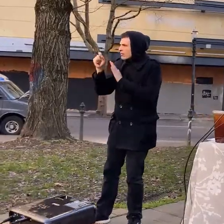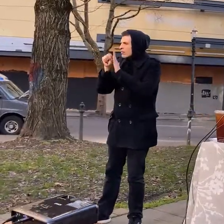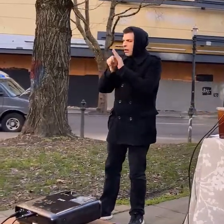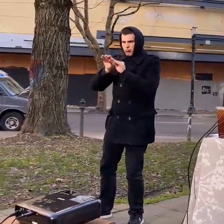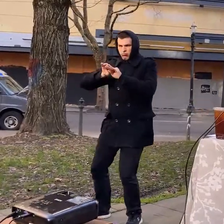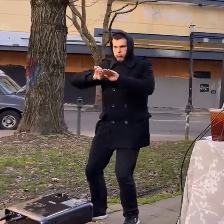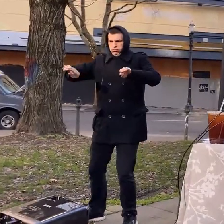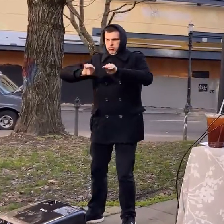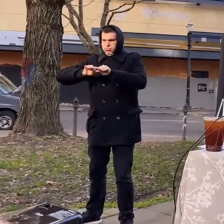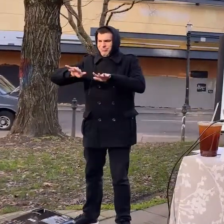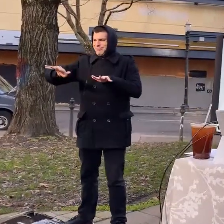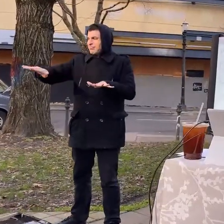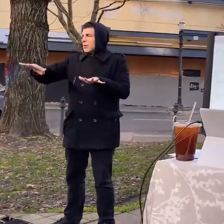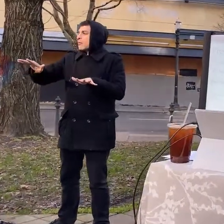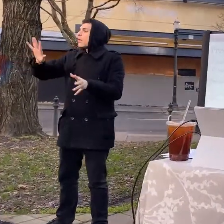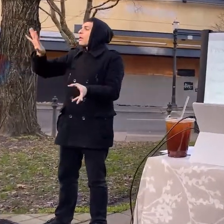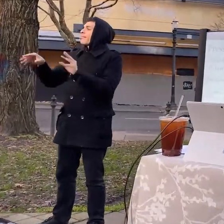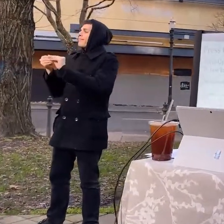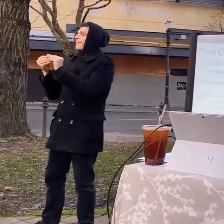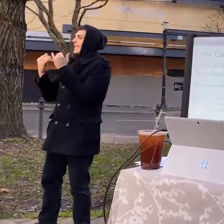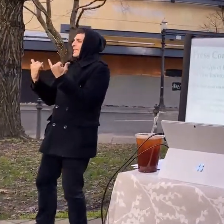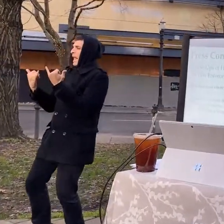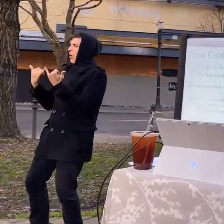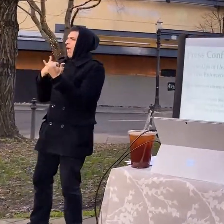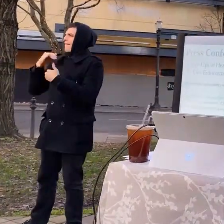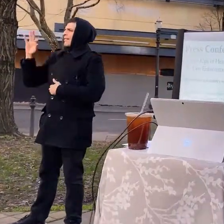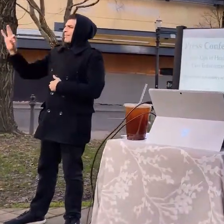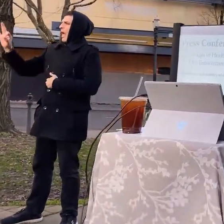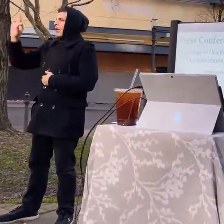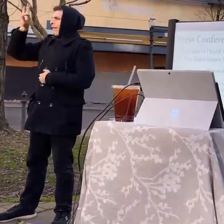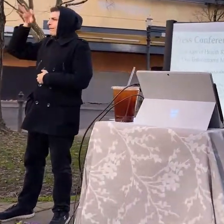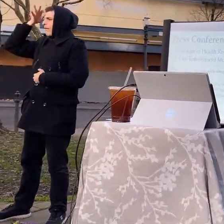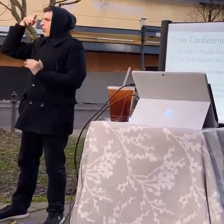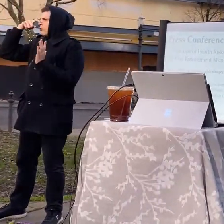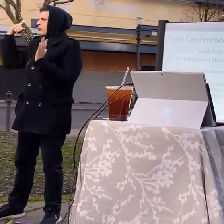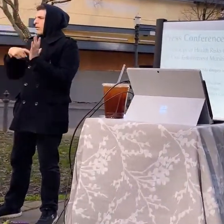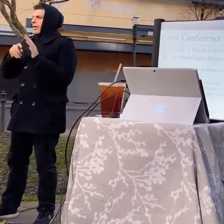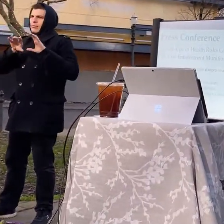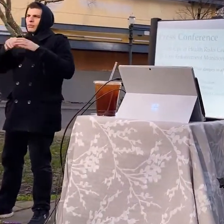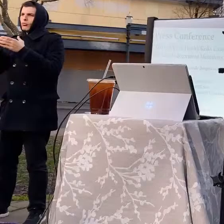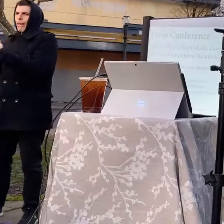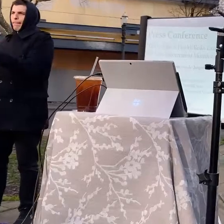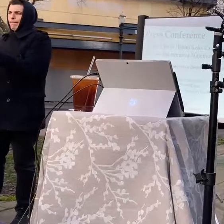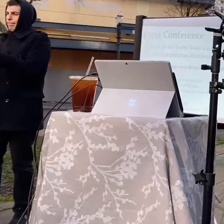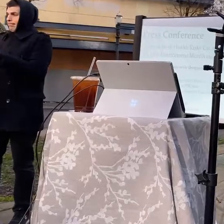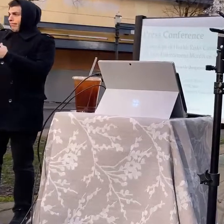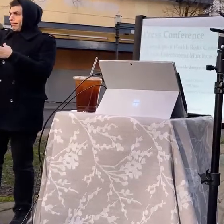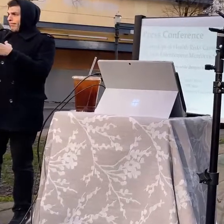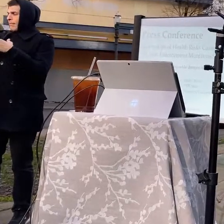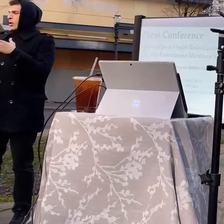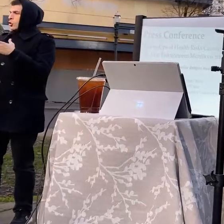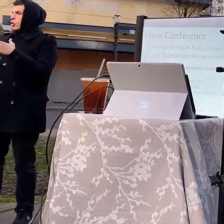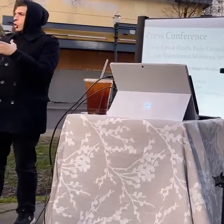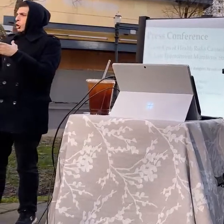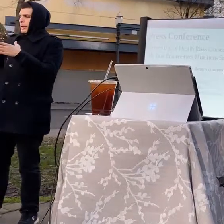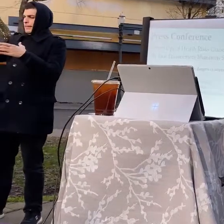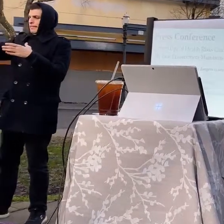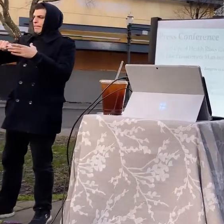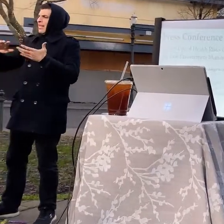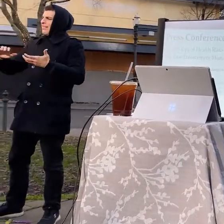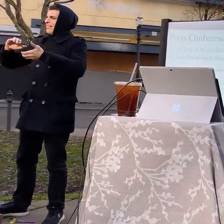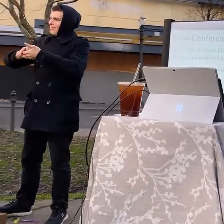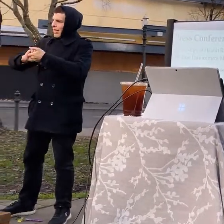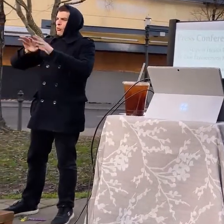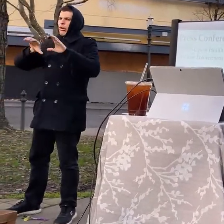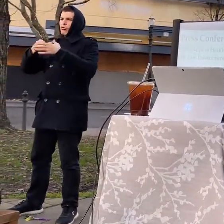and within each of these tribes is multiple tribes that were kind of just clumped together by the government some